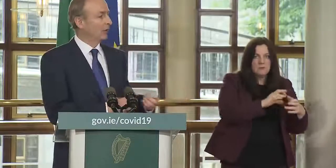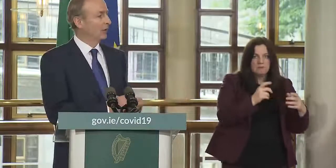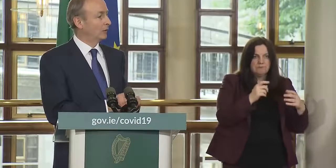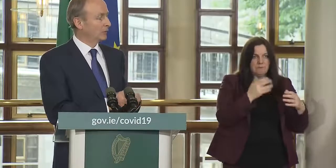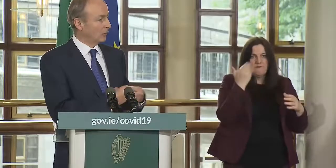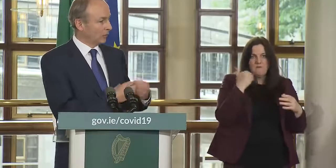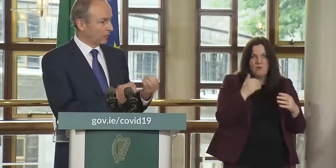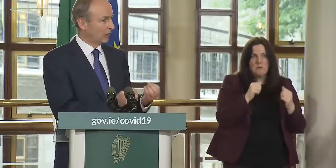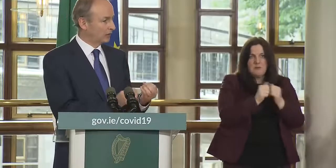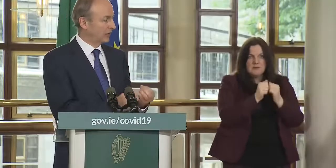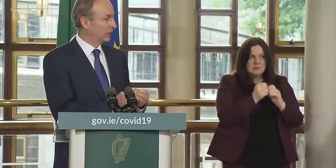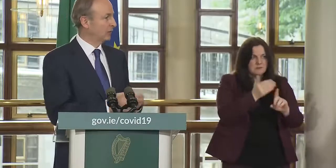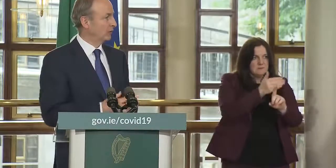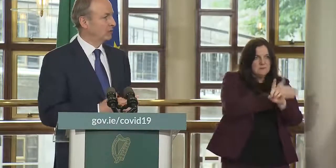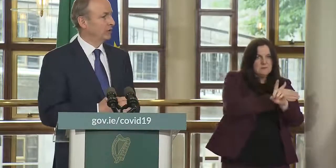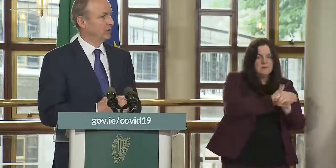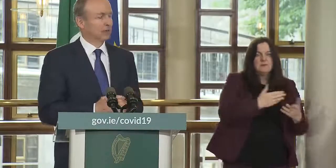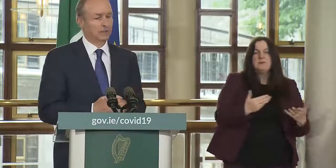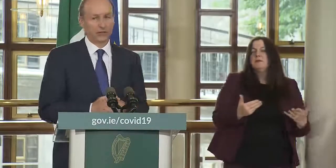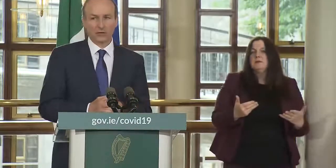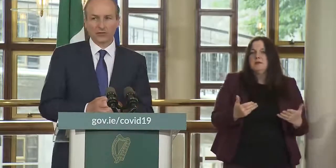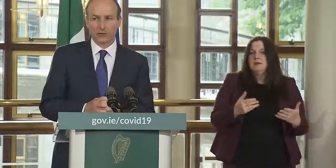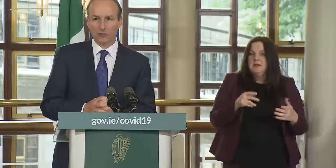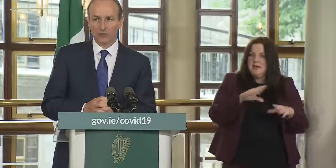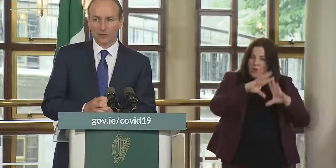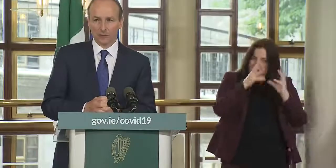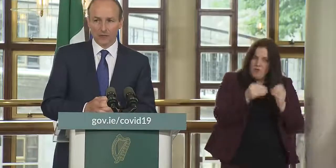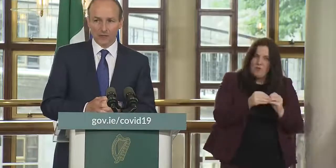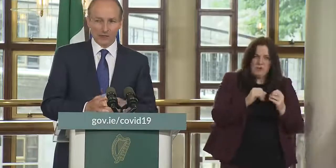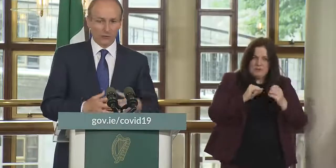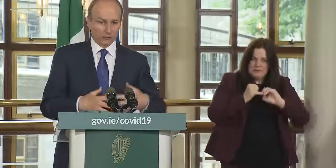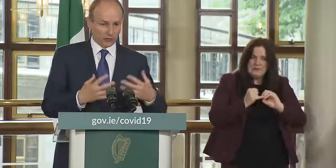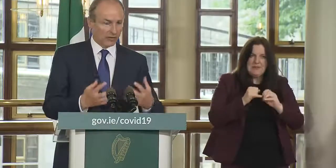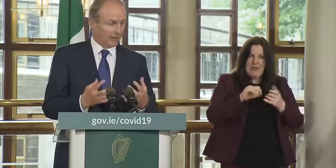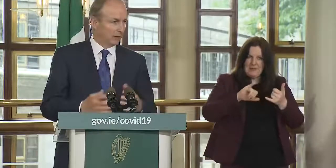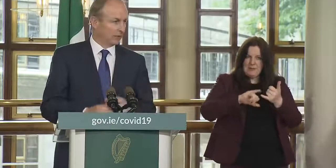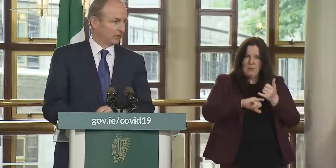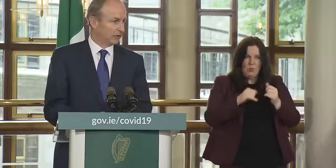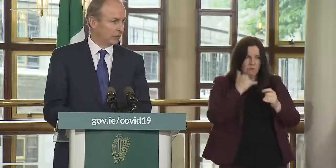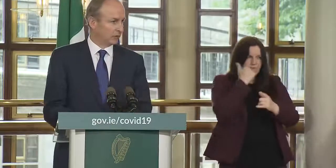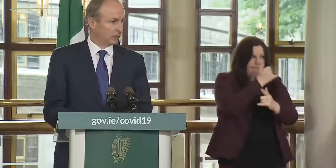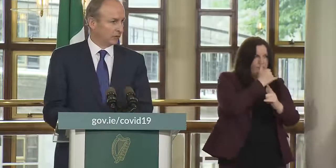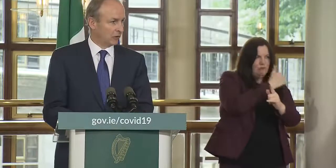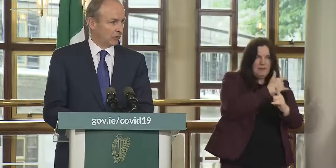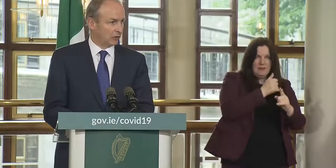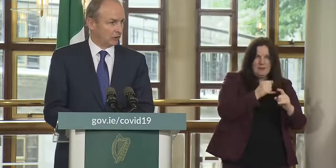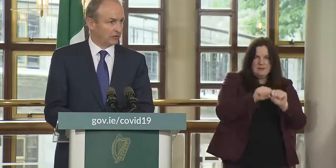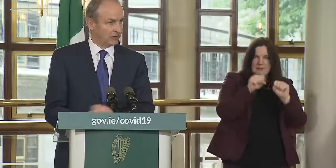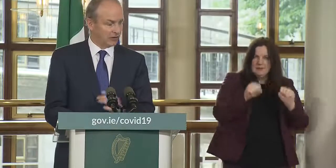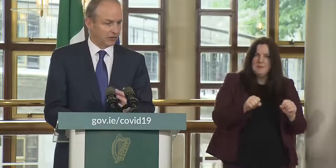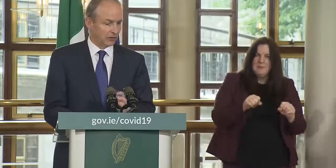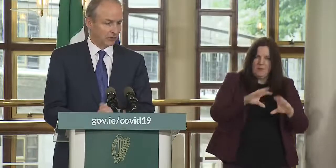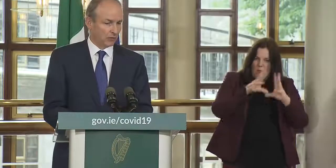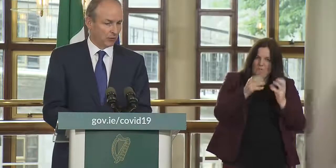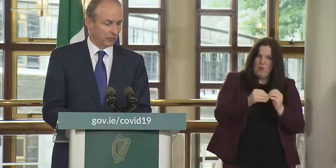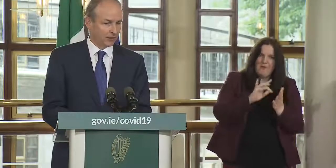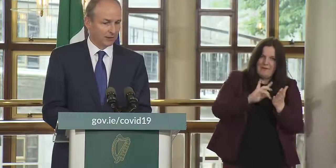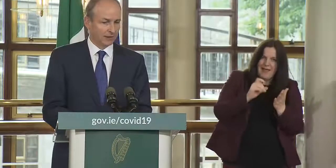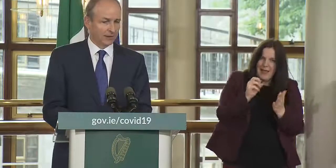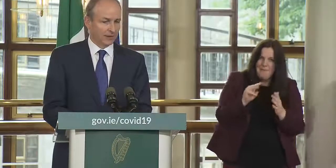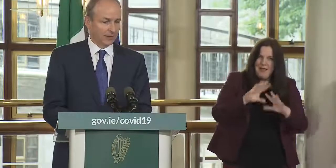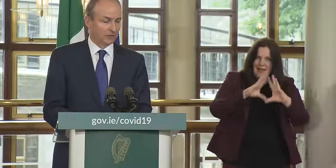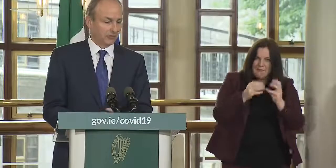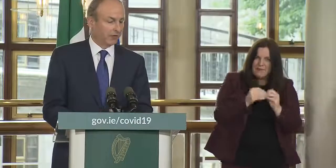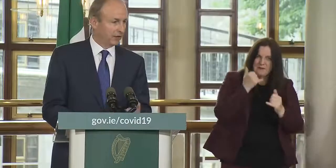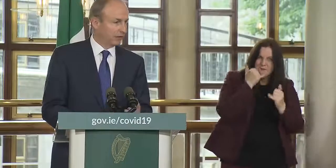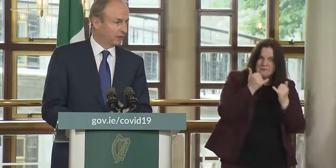our overall testing regime and contact tracing regime those are critical elements in terms of the of facilitating the reopening